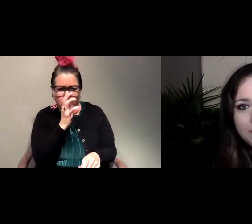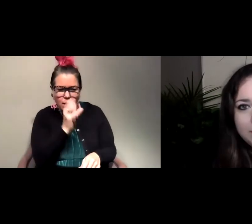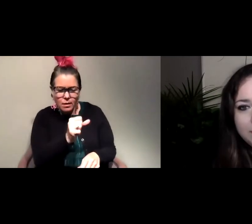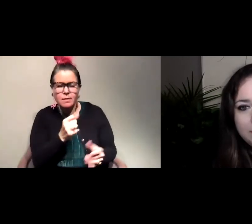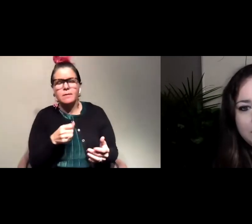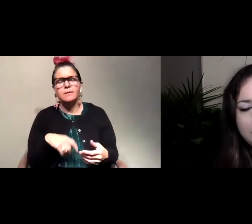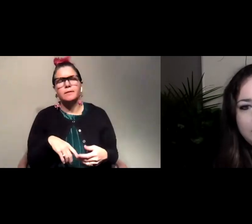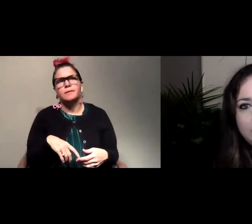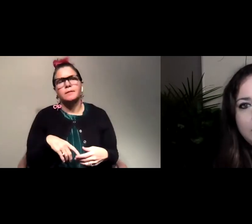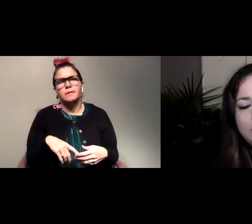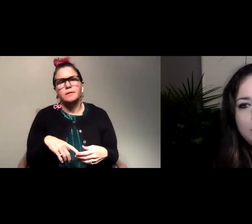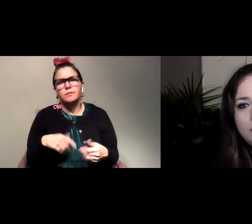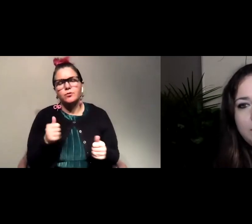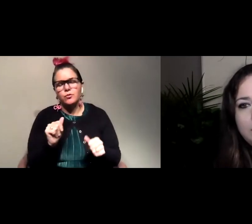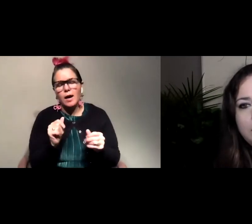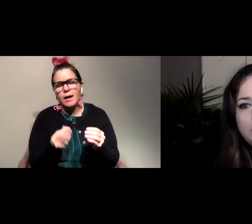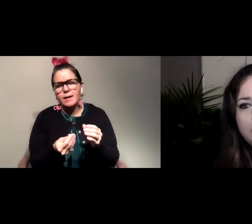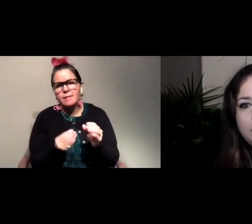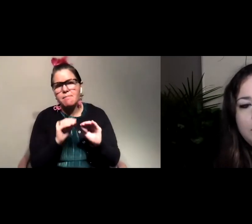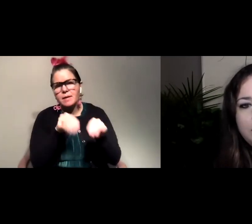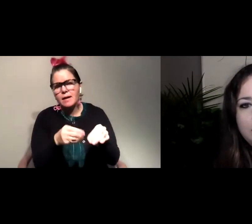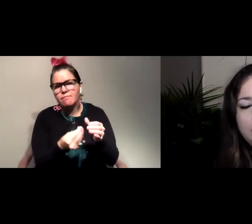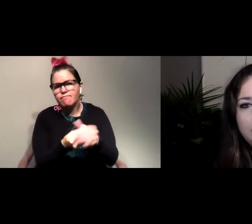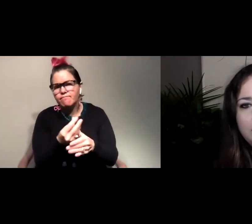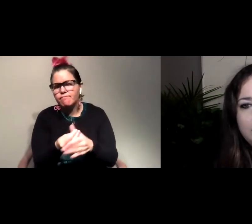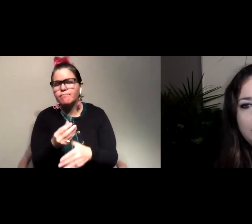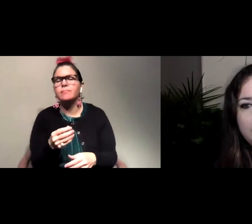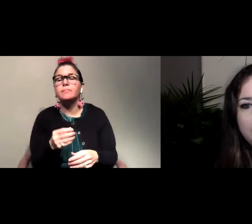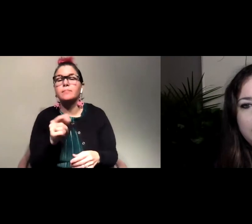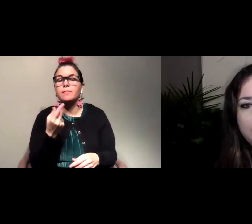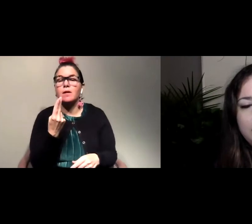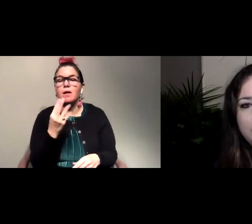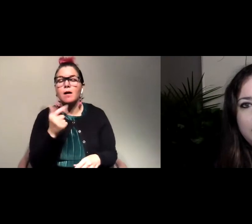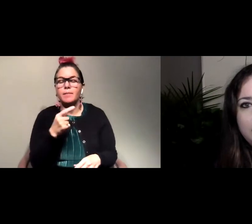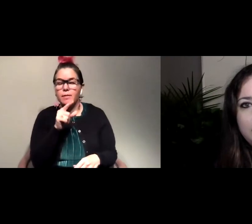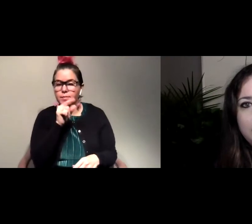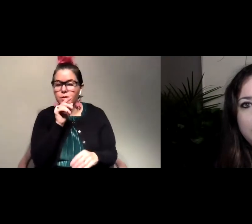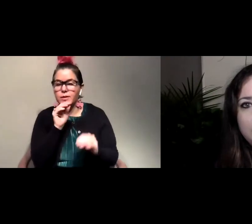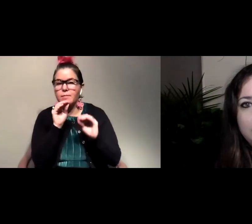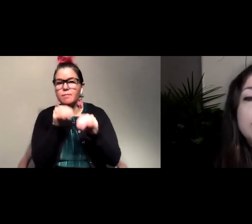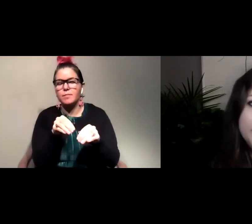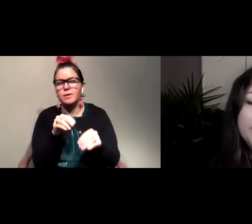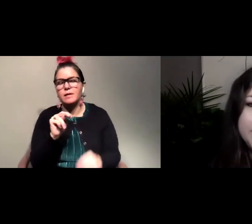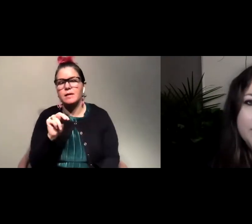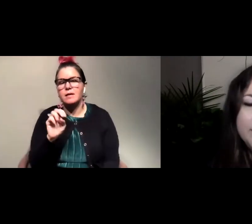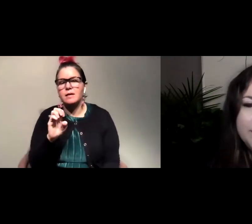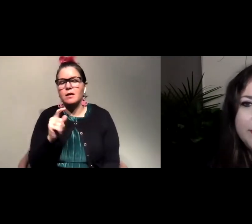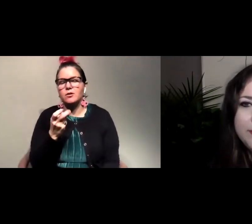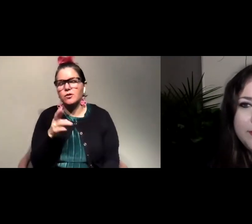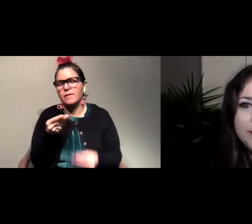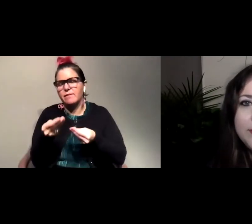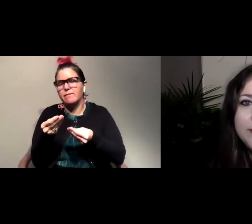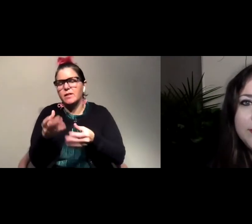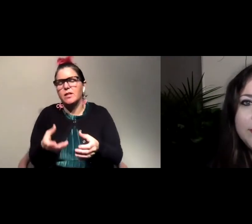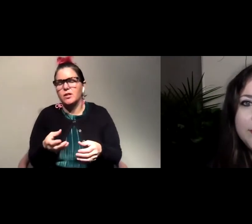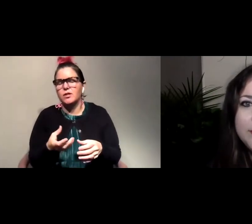Um, so you can try and plant some of those. Um, but with hummingbirds, you can also put out like a nectar feeder, um, with